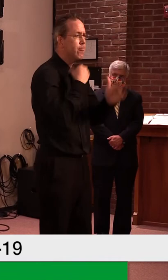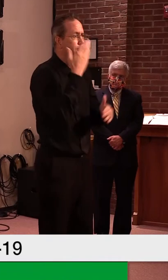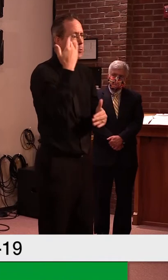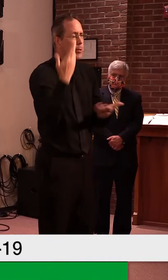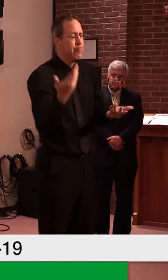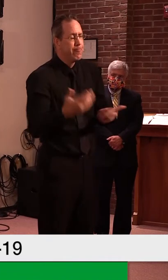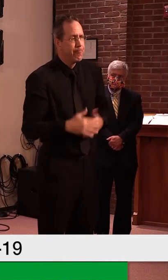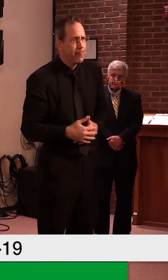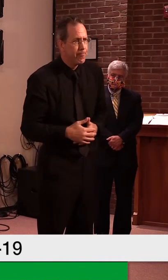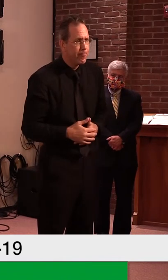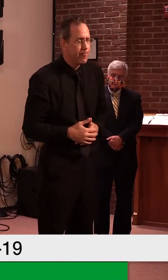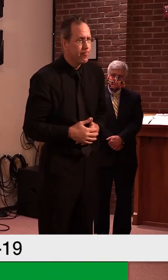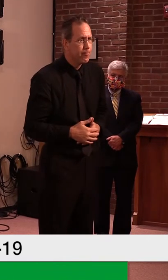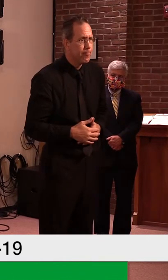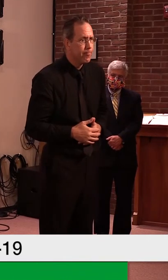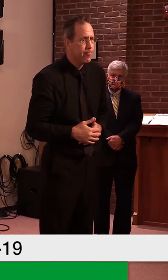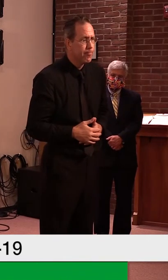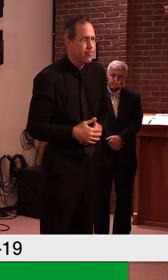Secretary Young, are you on?